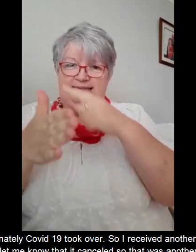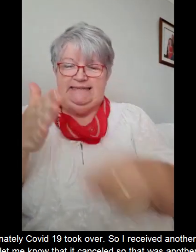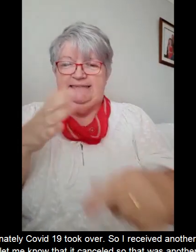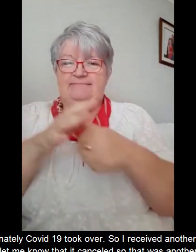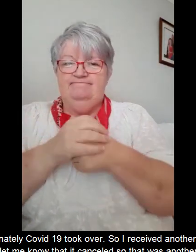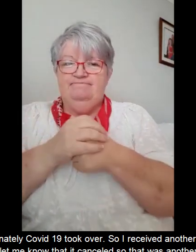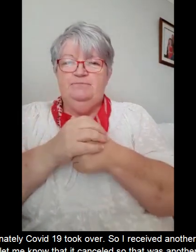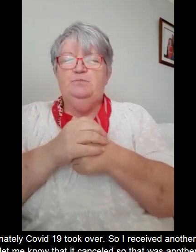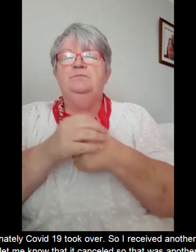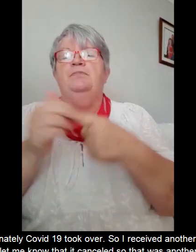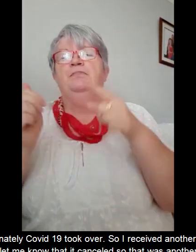was cancelled.